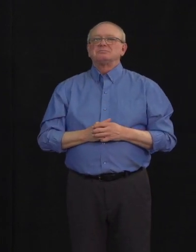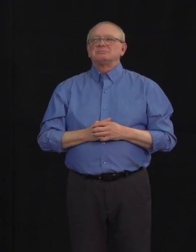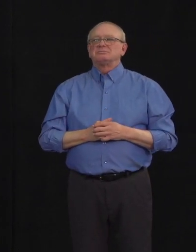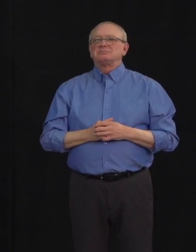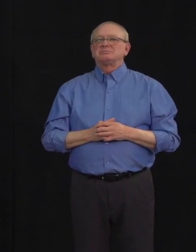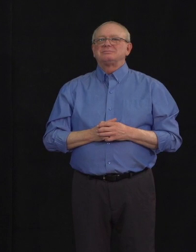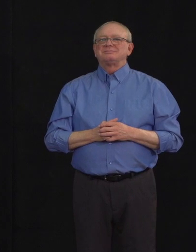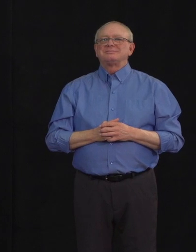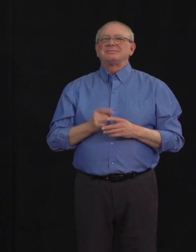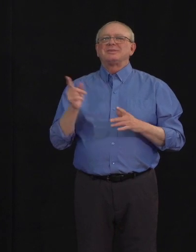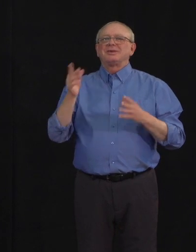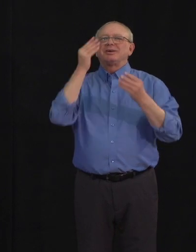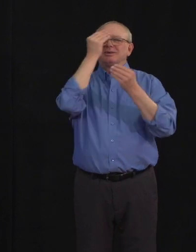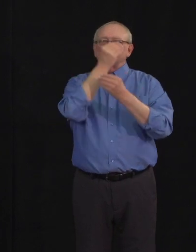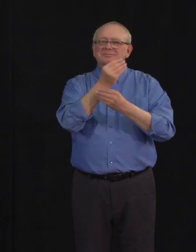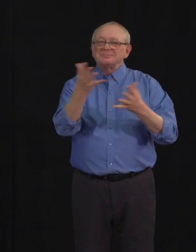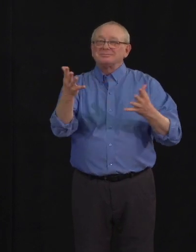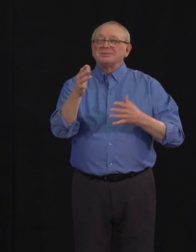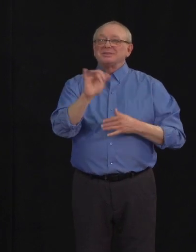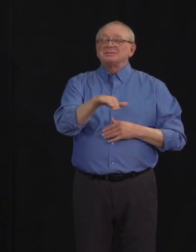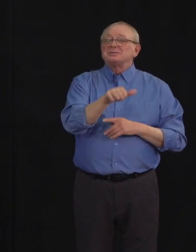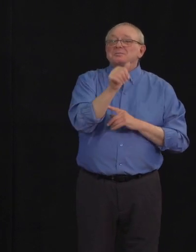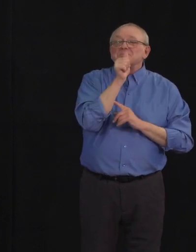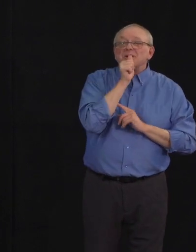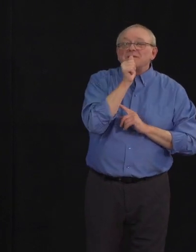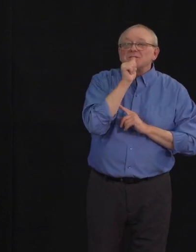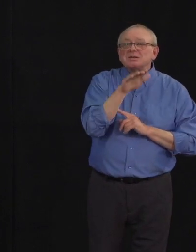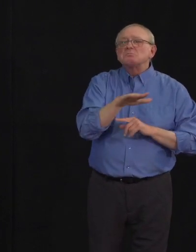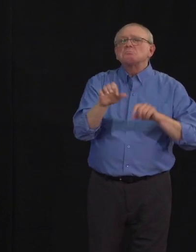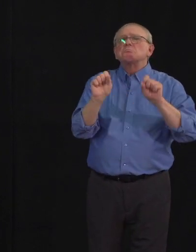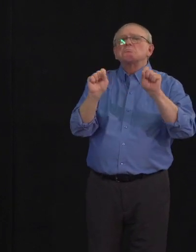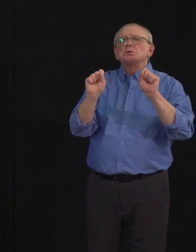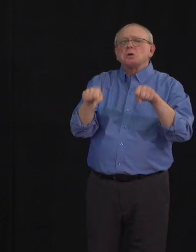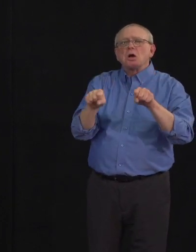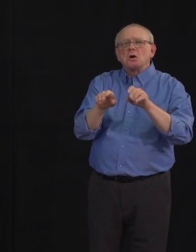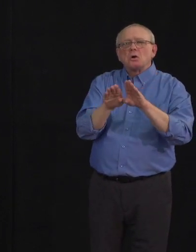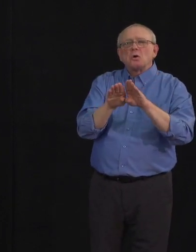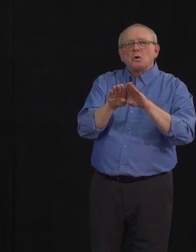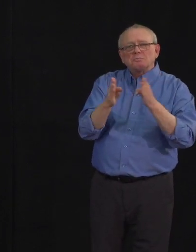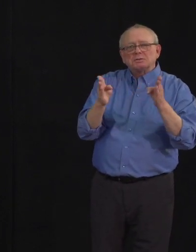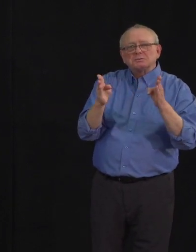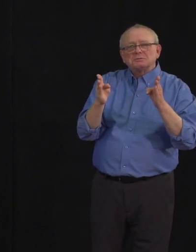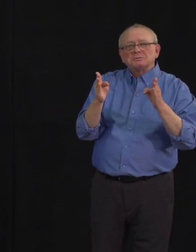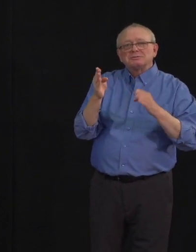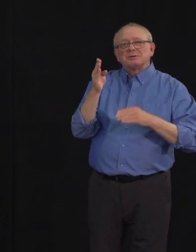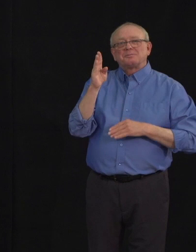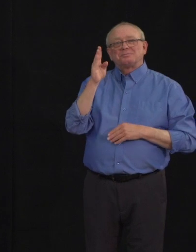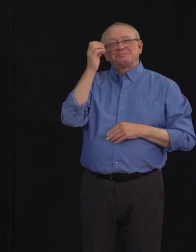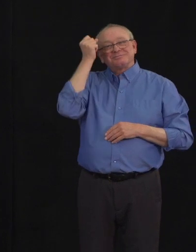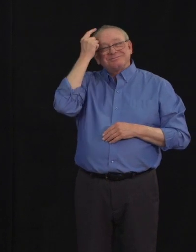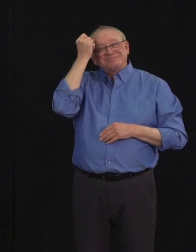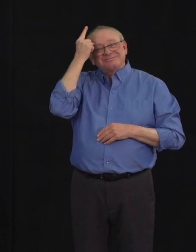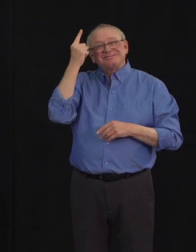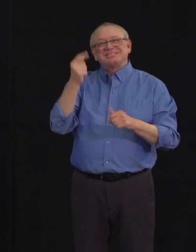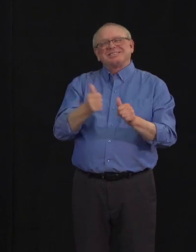Operators of these private facilities may choose to do so but must follow the guidance available on our website.